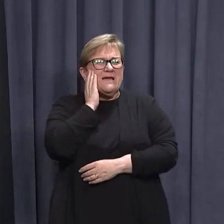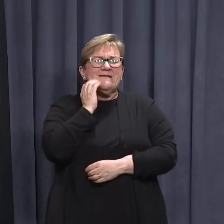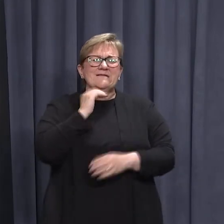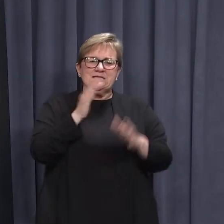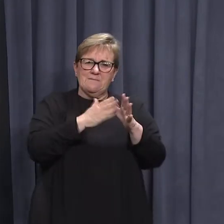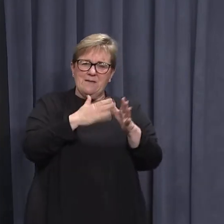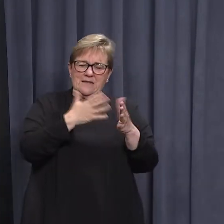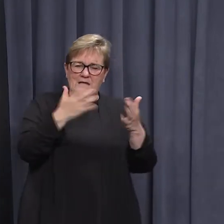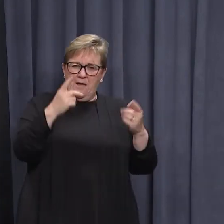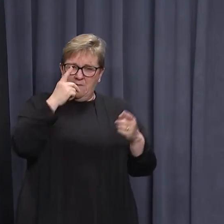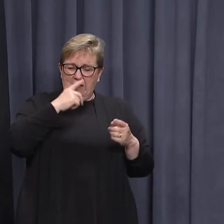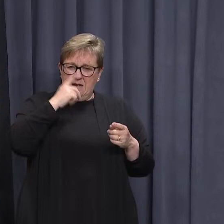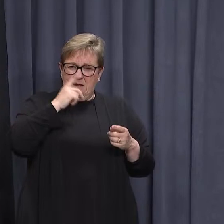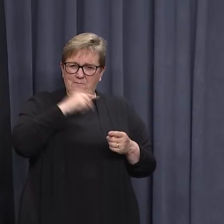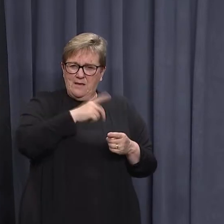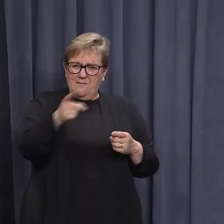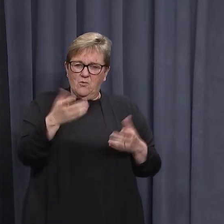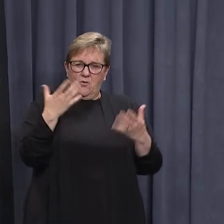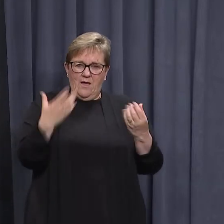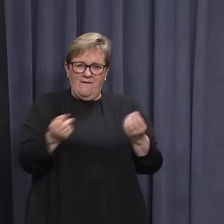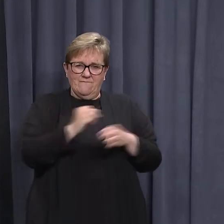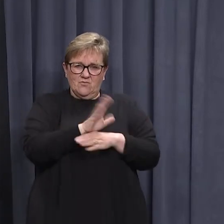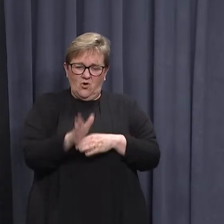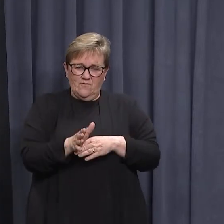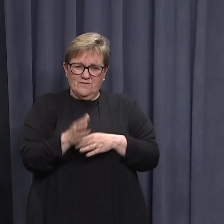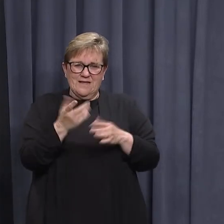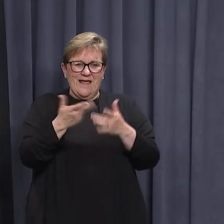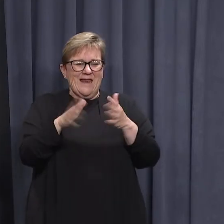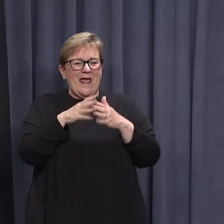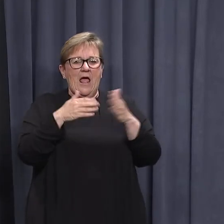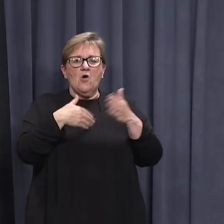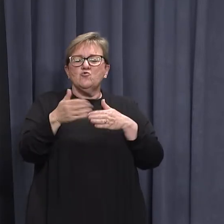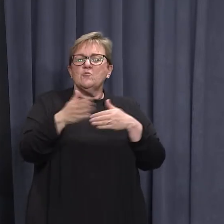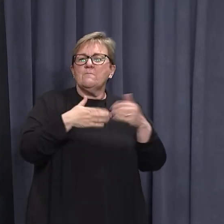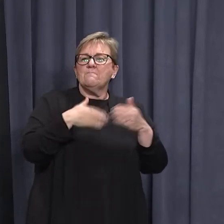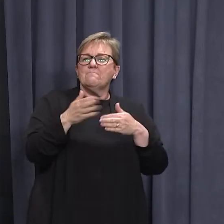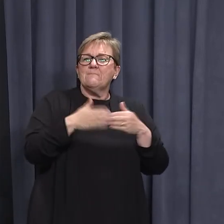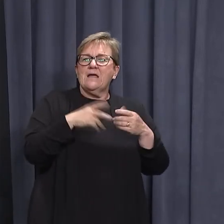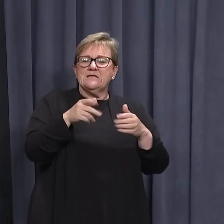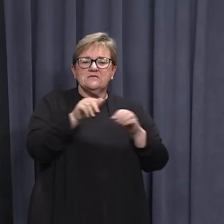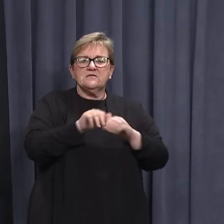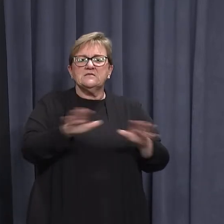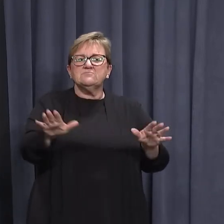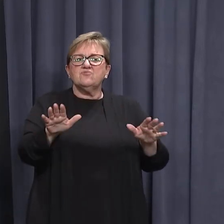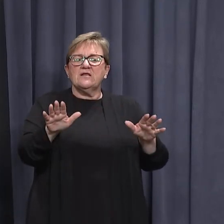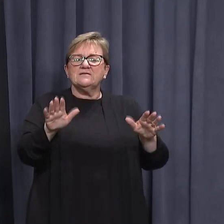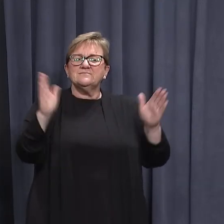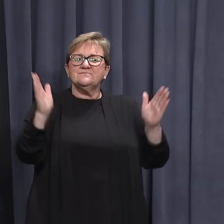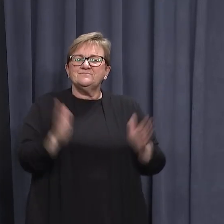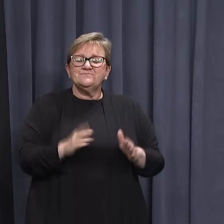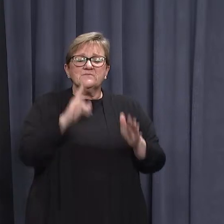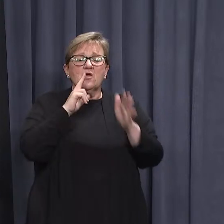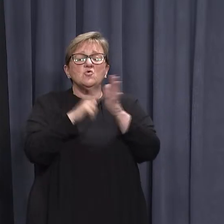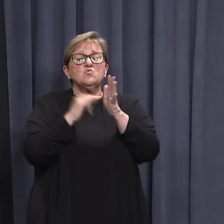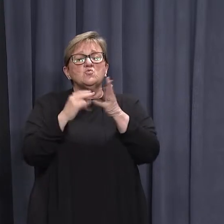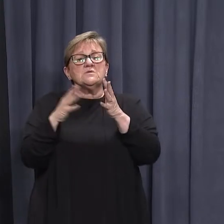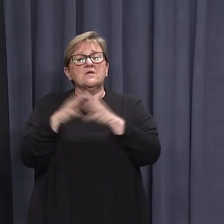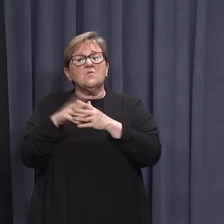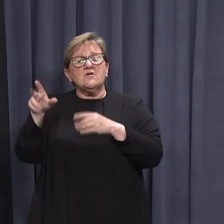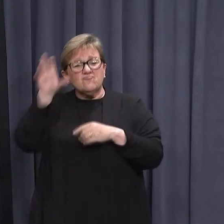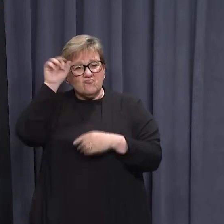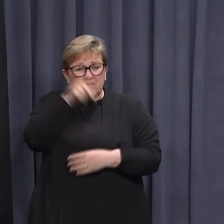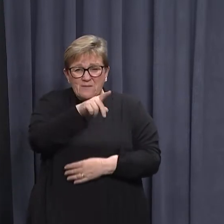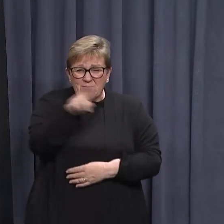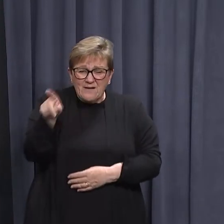the number of people that get the virus and how you manage to keep the spread of the virus down. Now, New South Wales, you